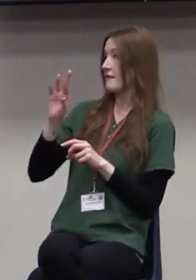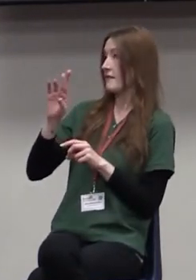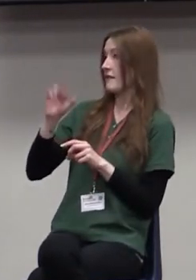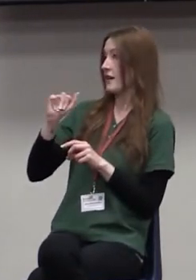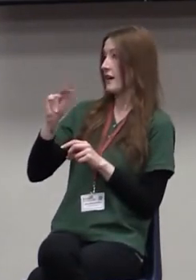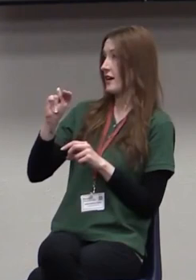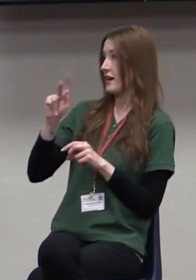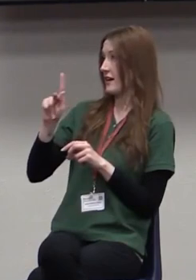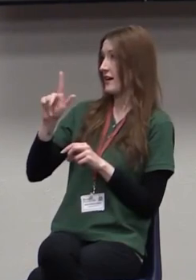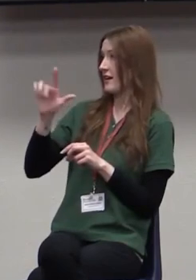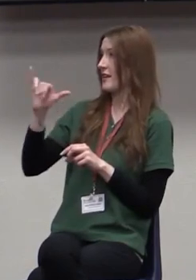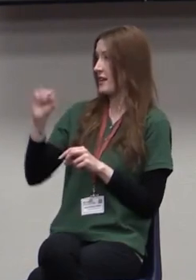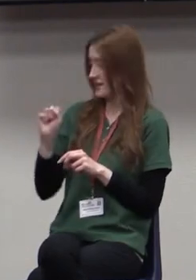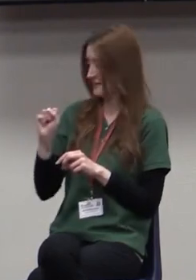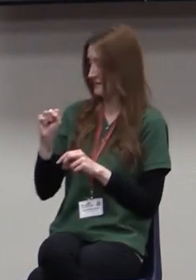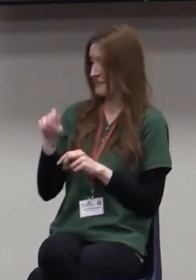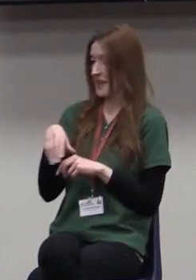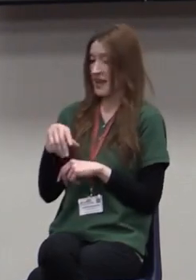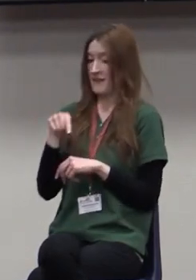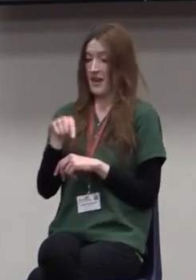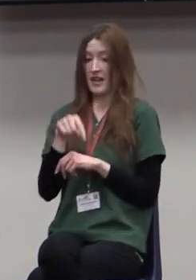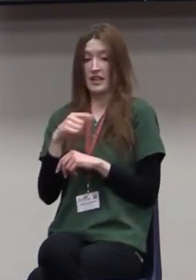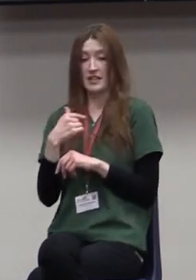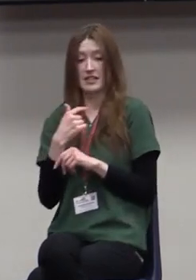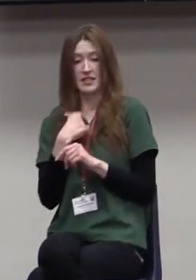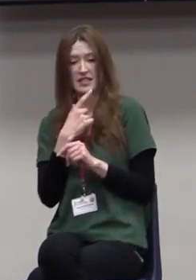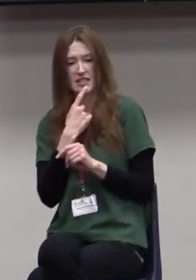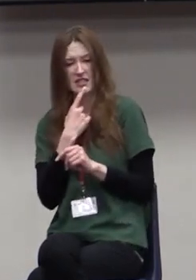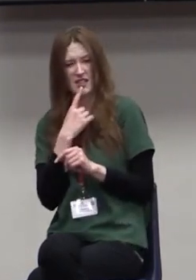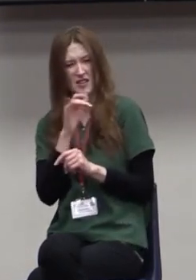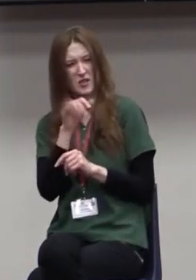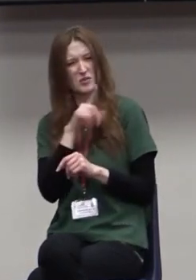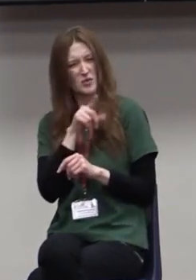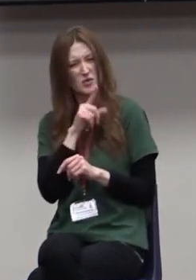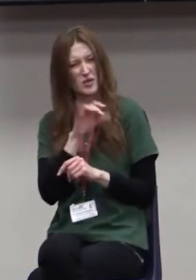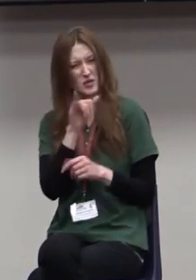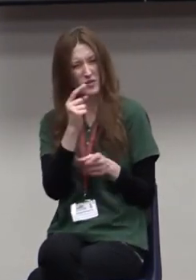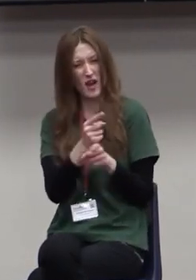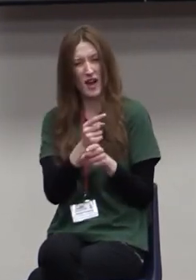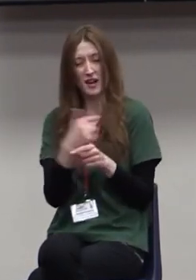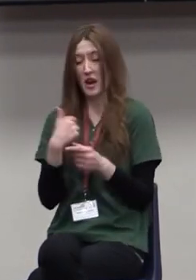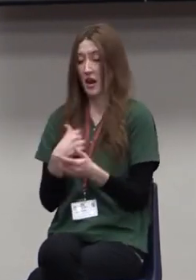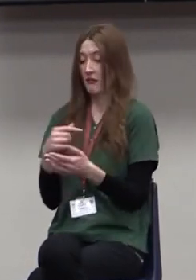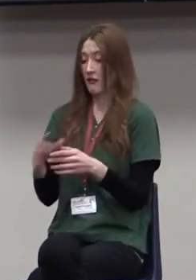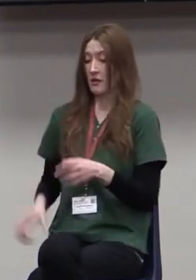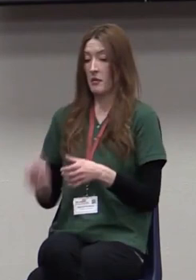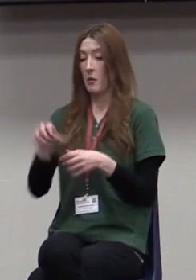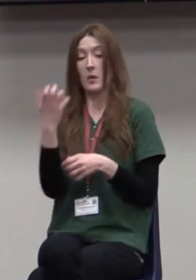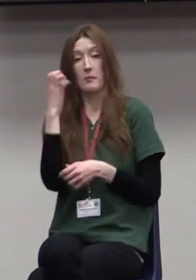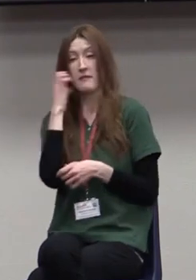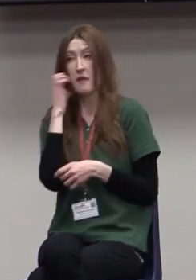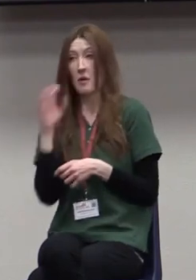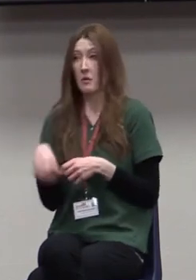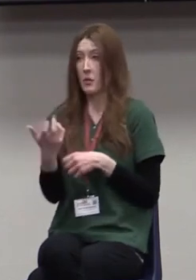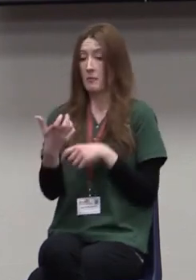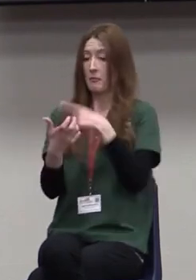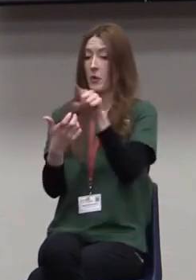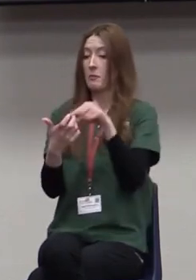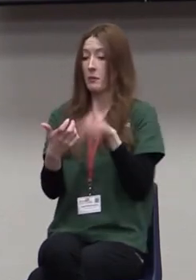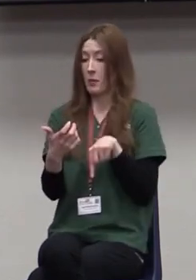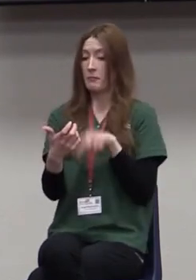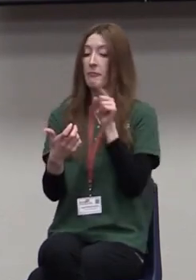correctly. I mean, there it was. Our young people, they don't just settle for pat answers anymore.